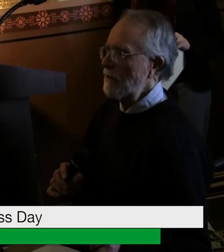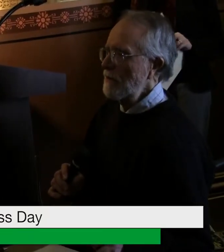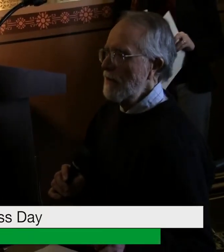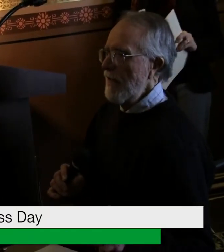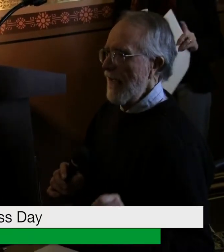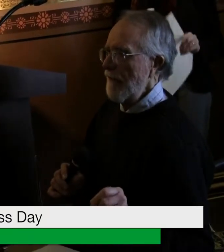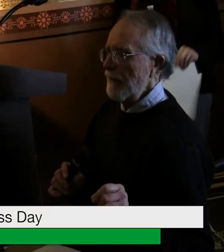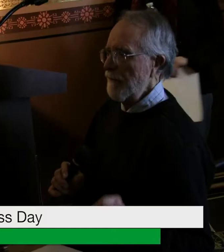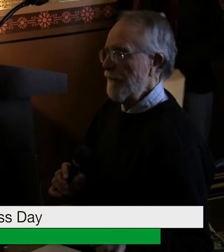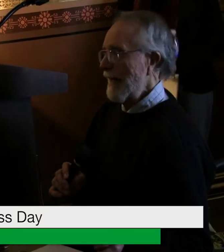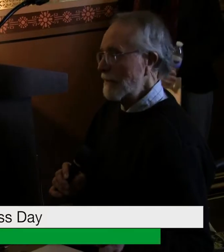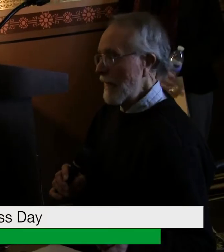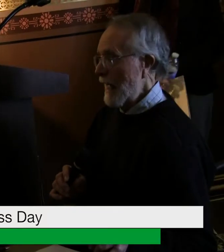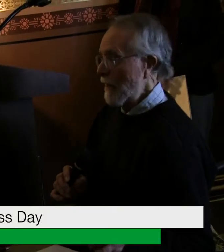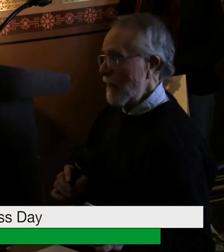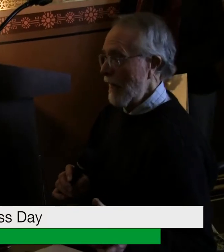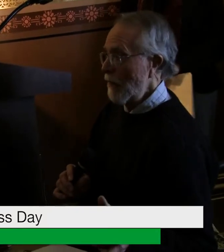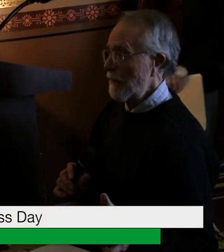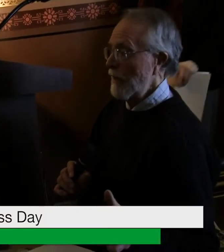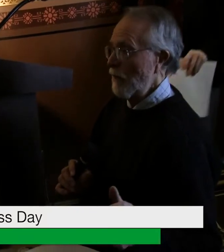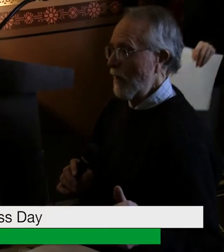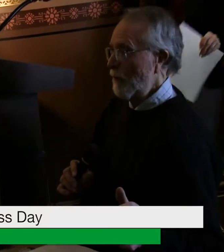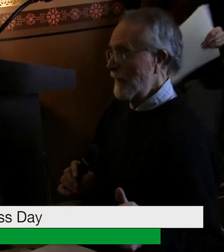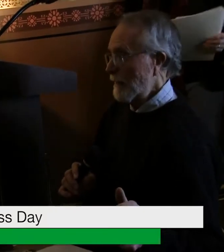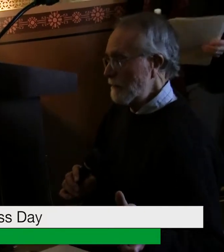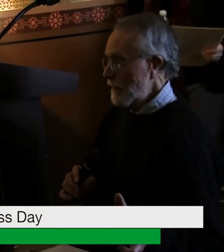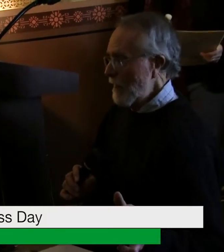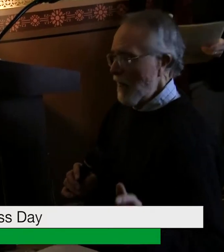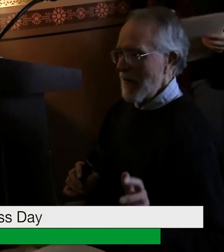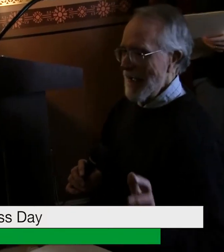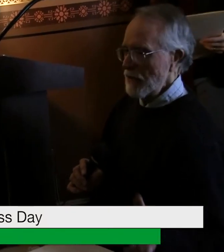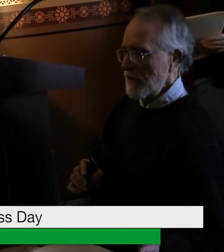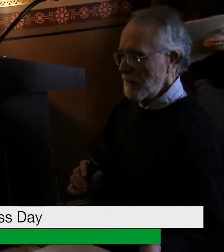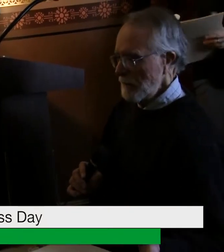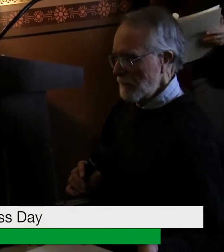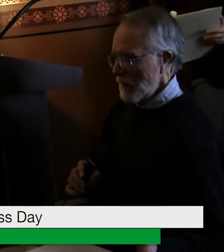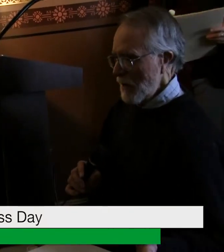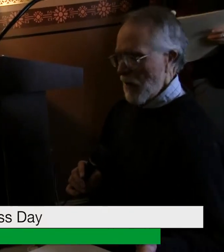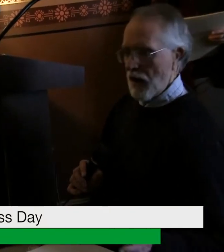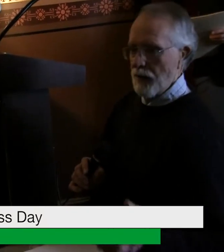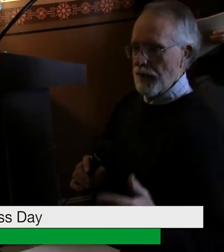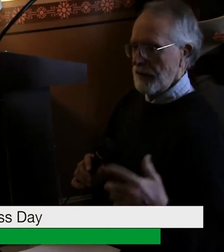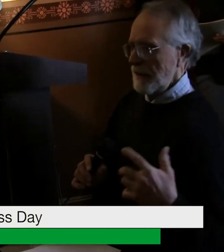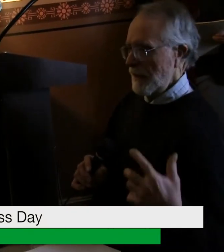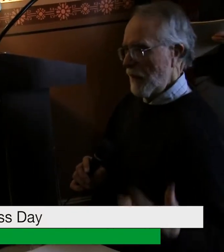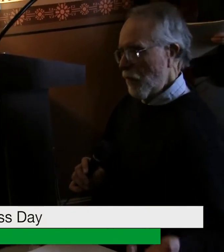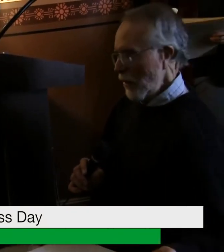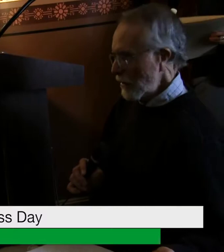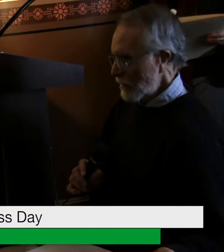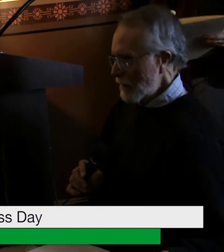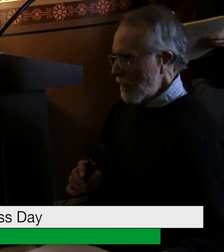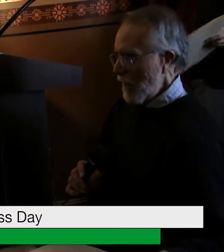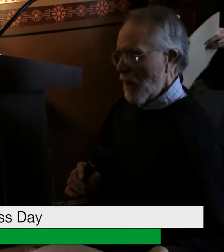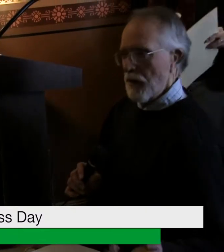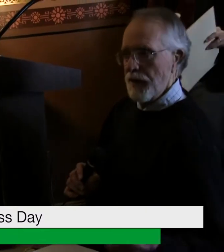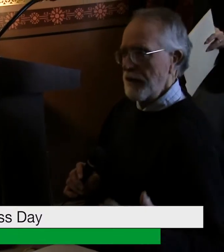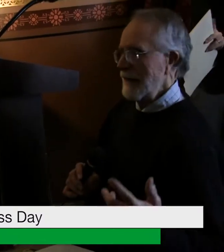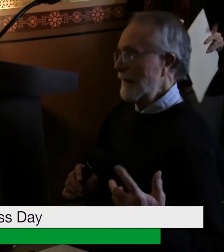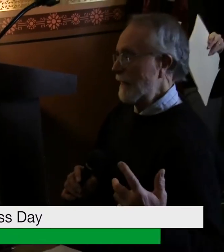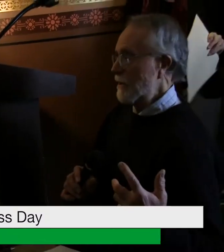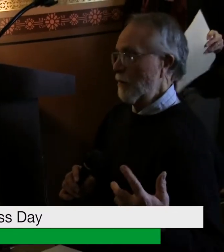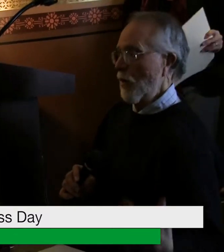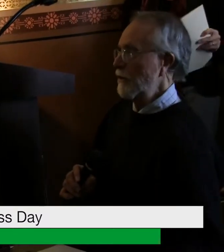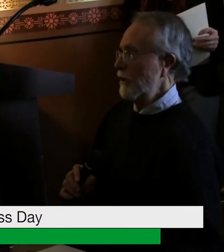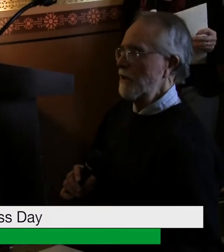medical have an effect on our health and well-being. Our housing, our ability to get work, our